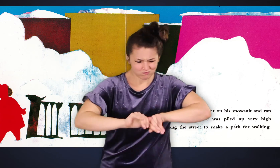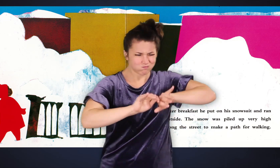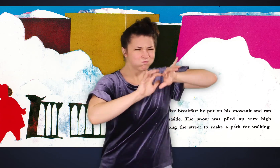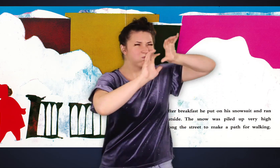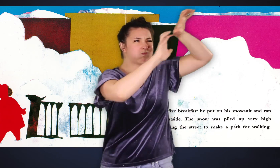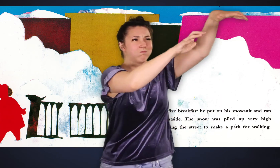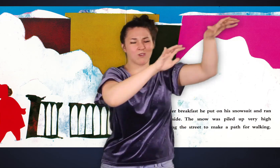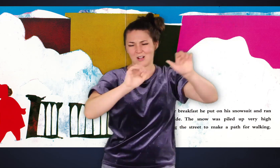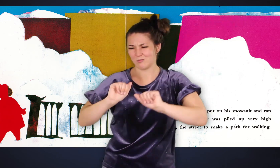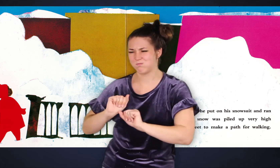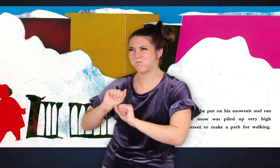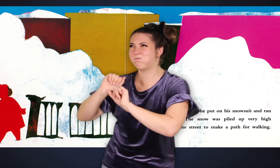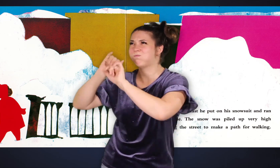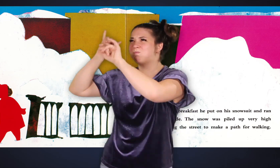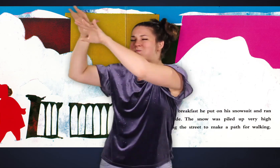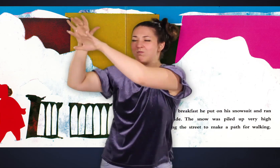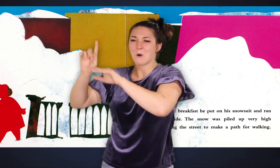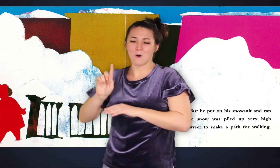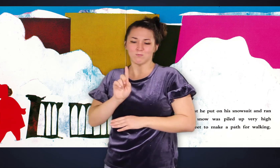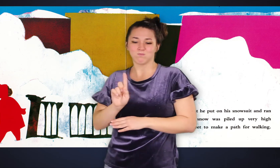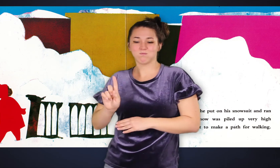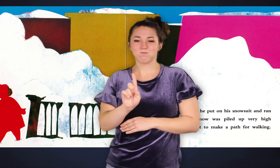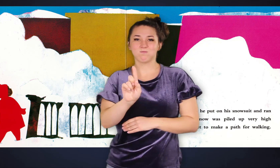along the street to make a path for walking.